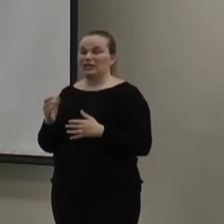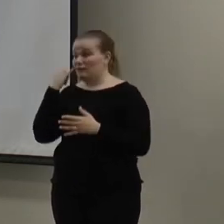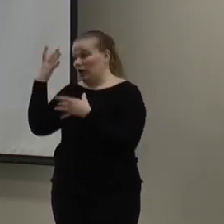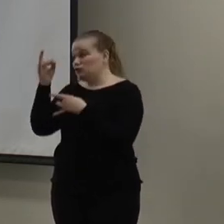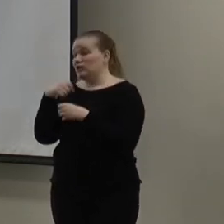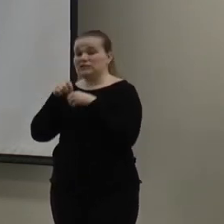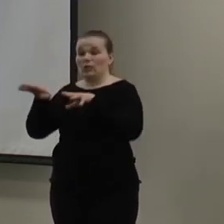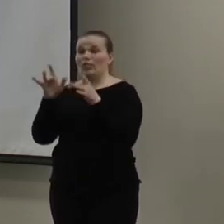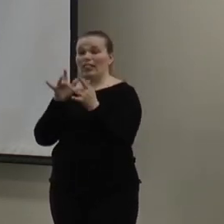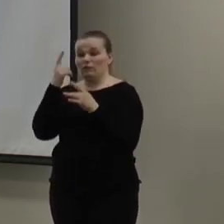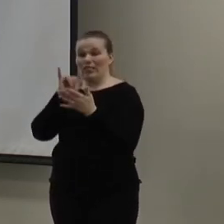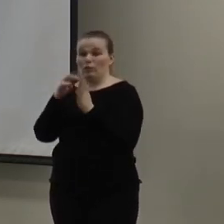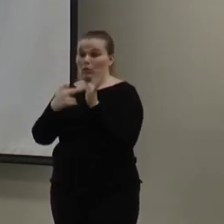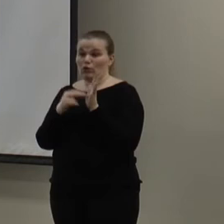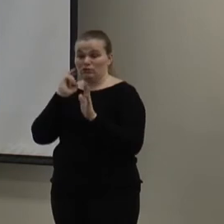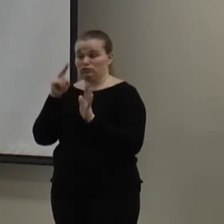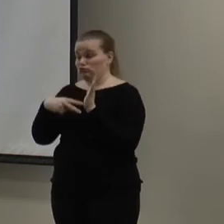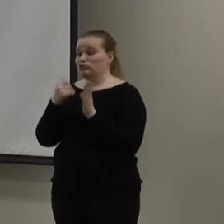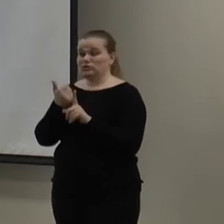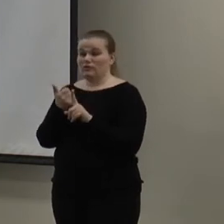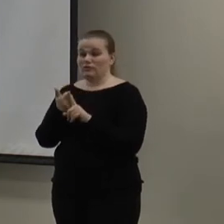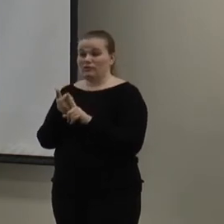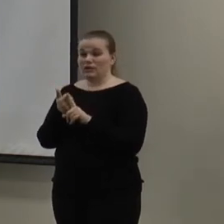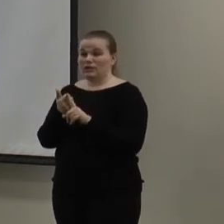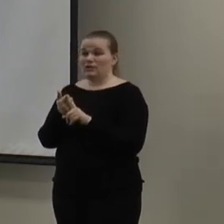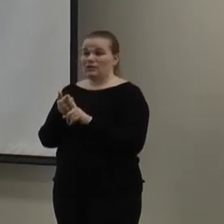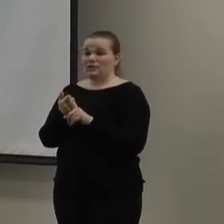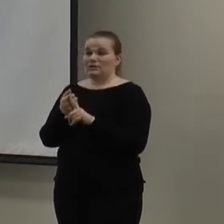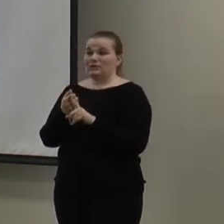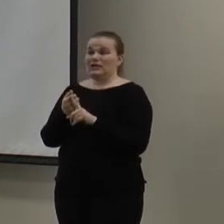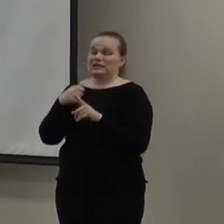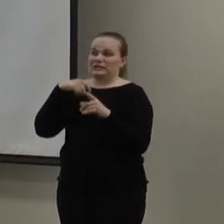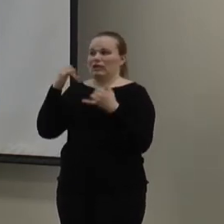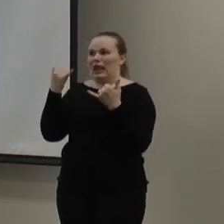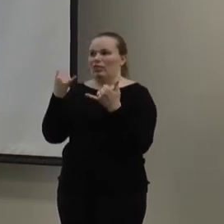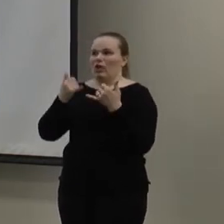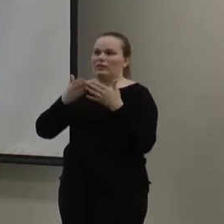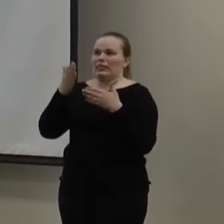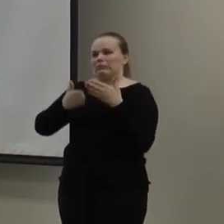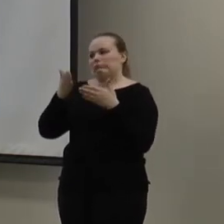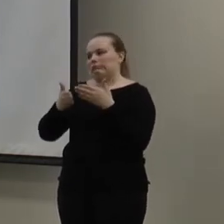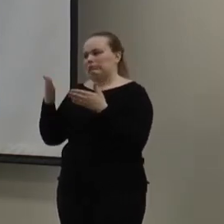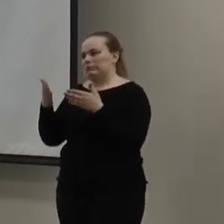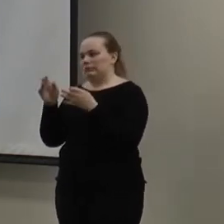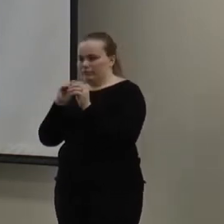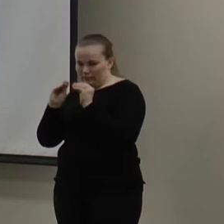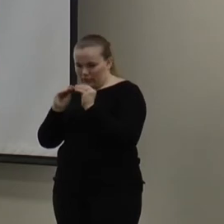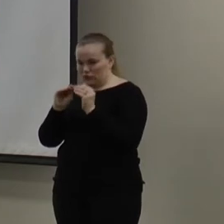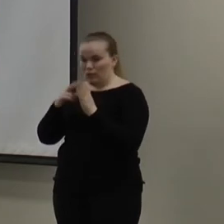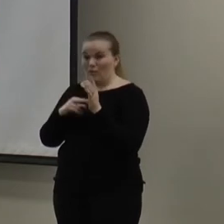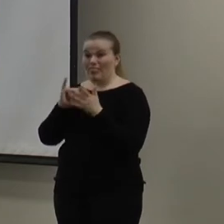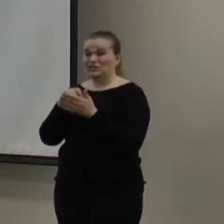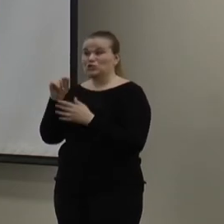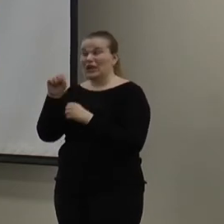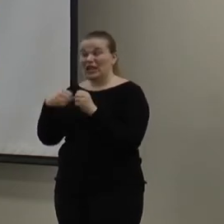the report to find out, kind of see it for yourself. It is, you know, in the finalizing the report. But, that's kind of scary. That's 20